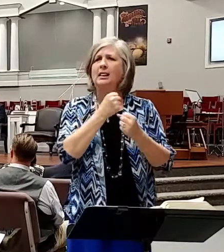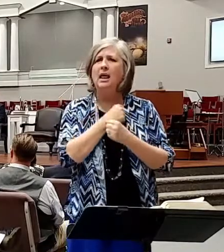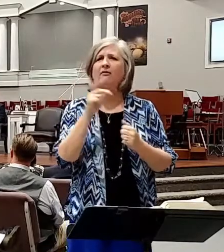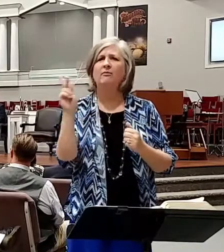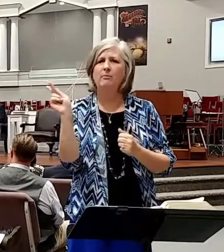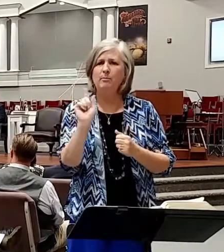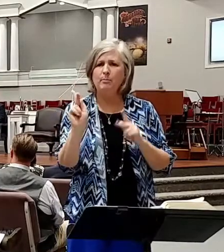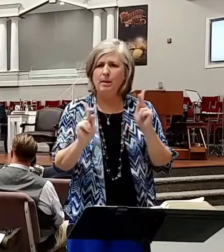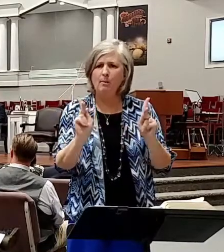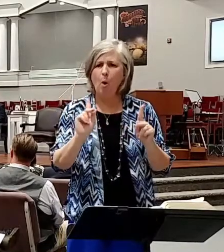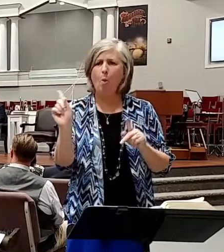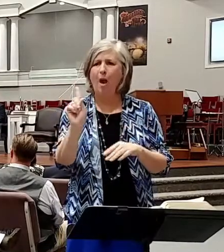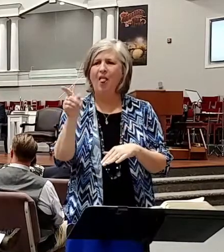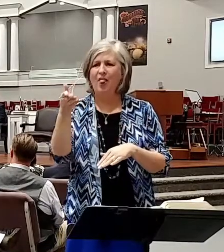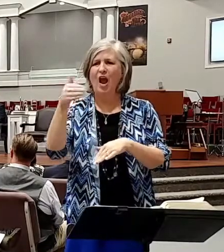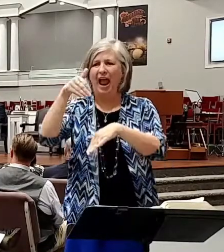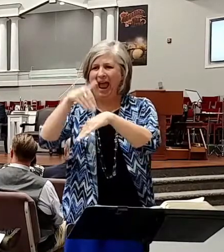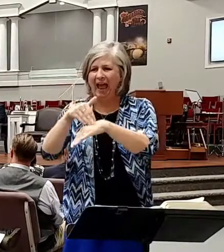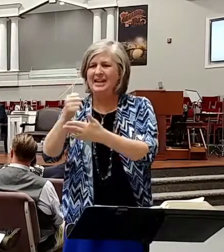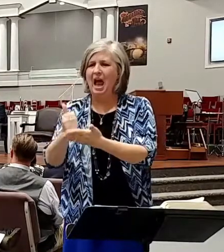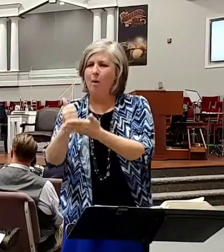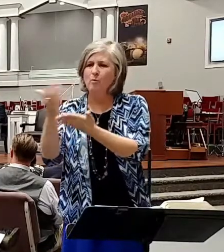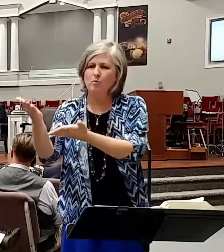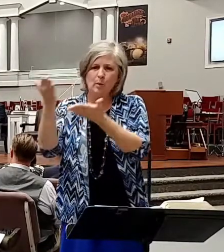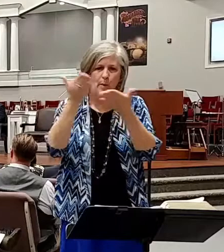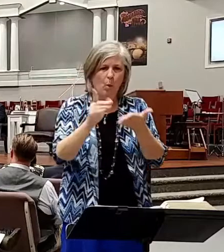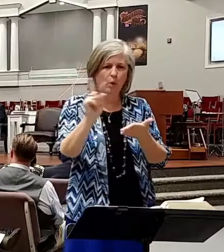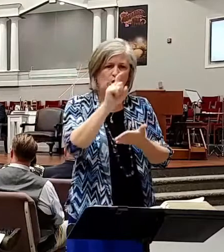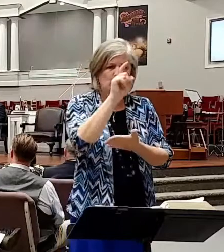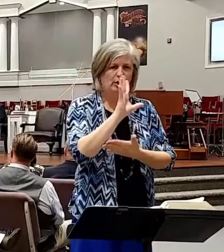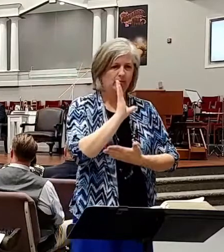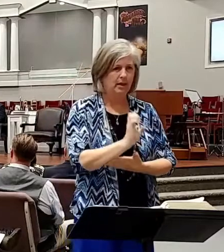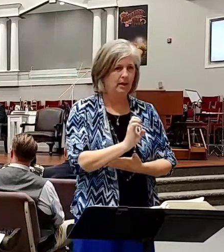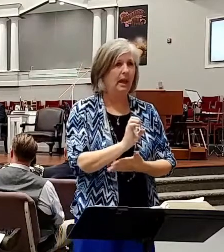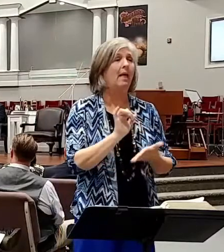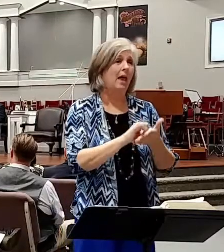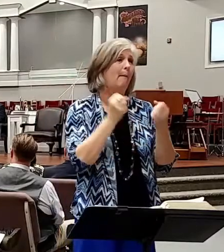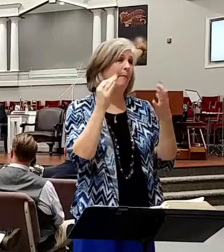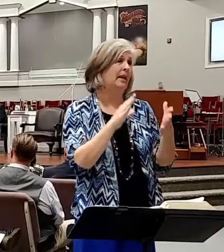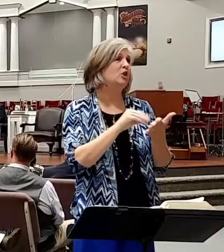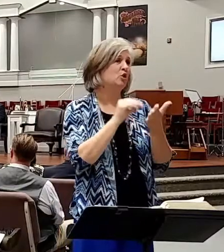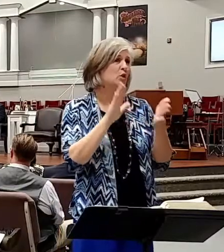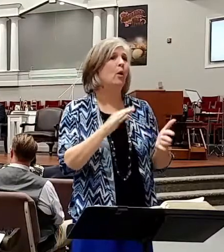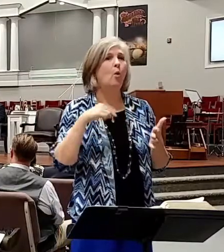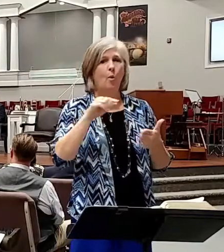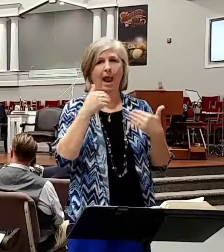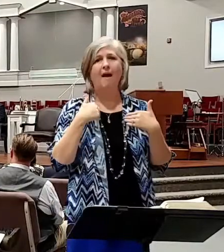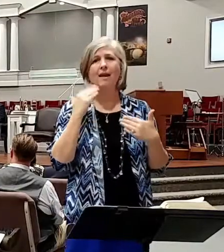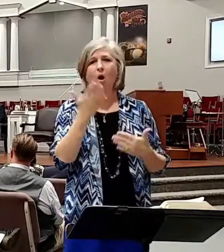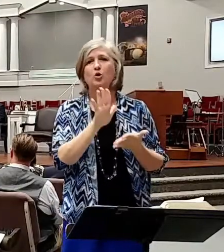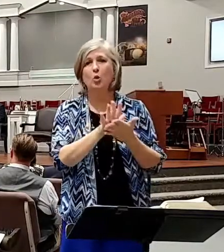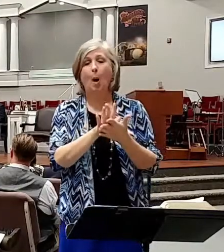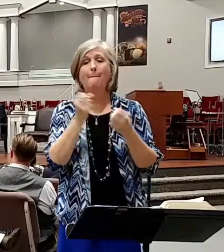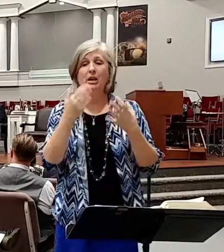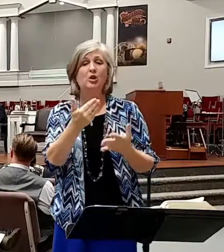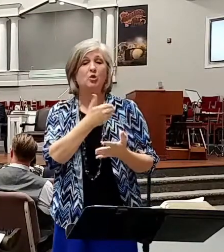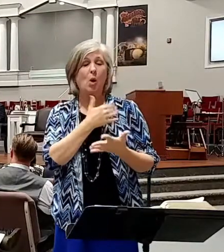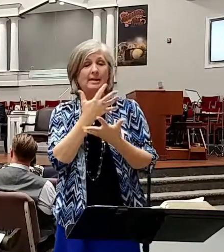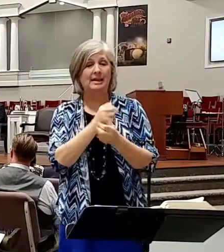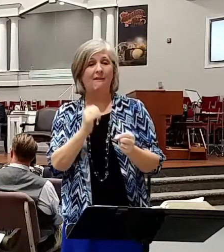to help them to get to where they need to be. And that's many a student we've had in our school, many a soul that's gotten saved in our area, they were a little rough